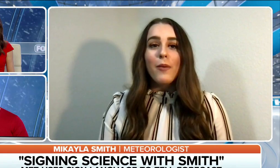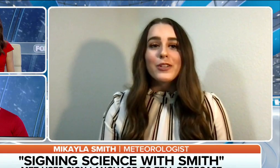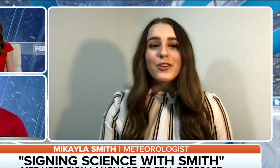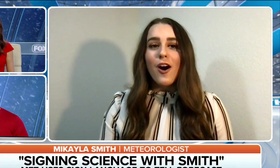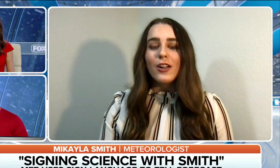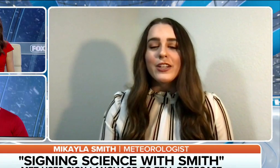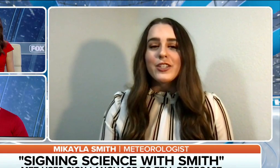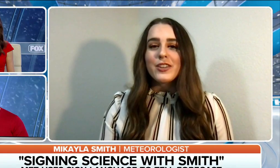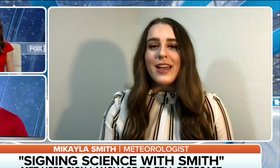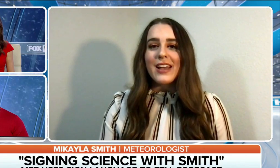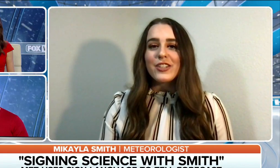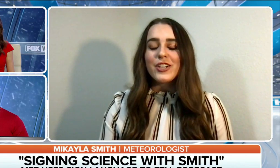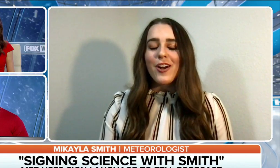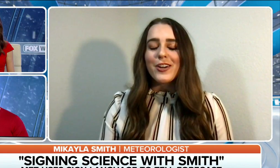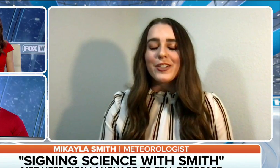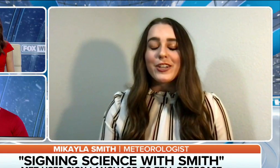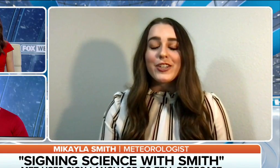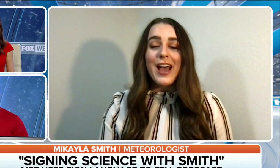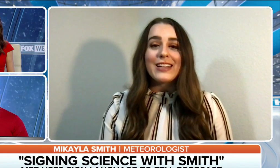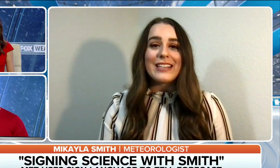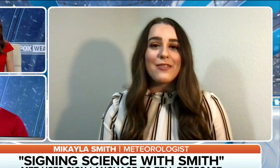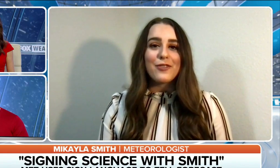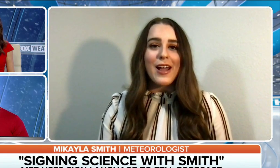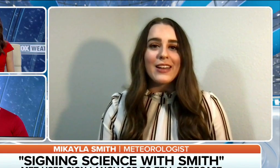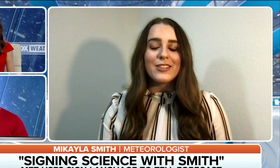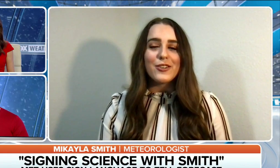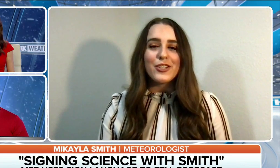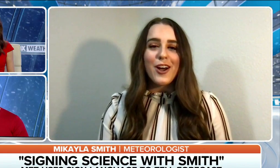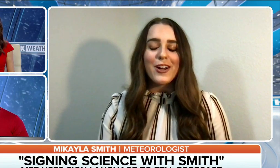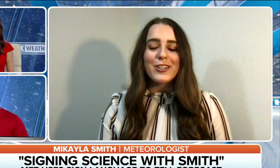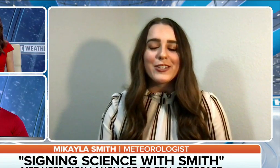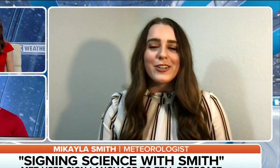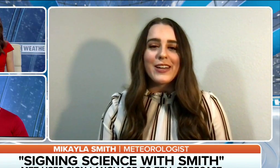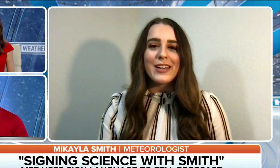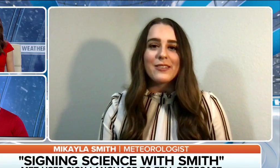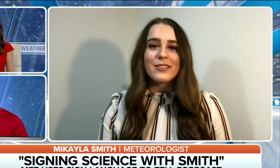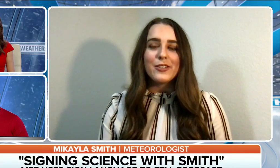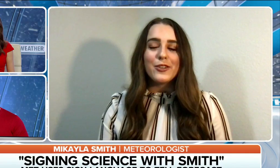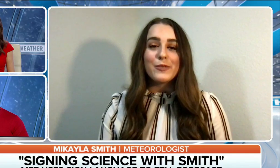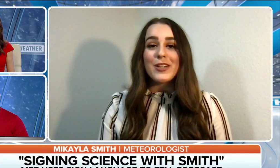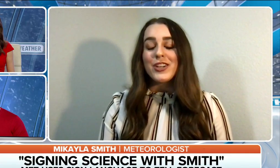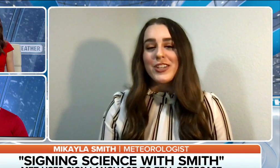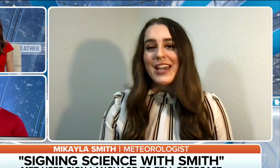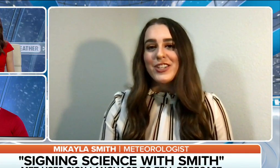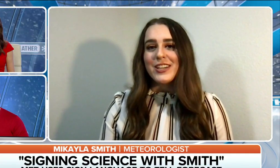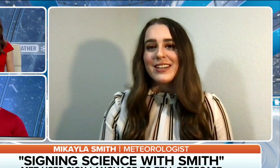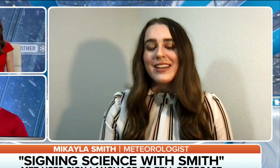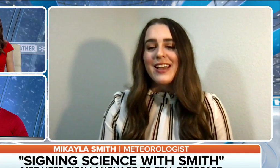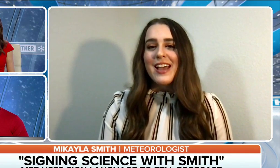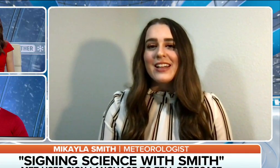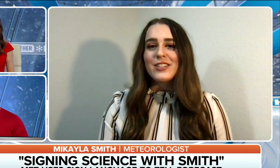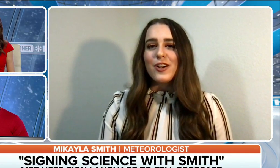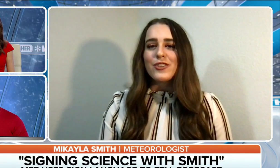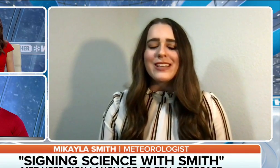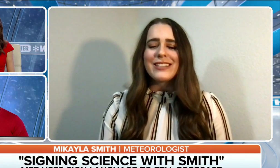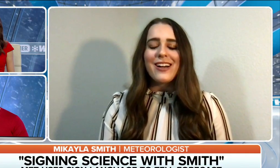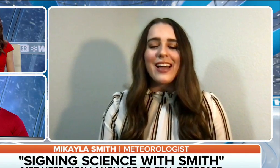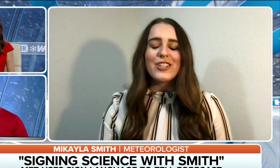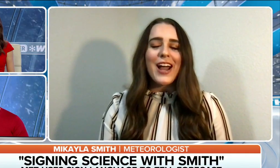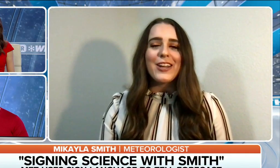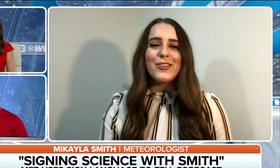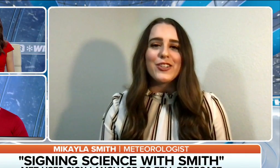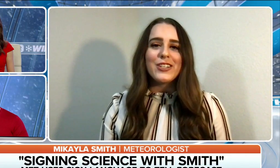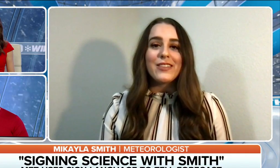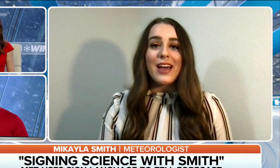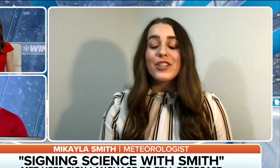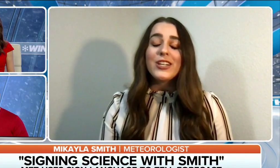My mom went to college, and she got her degree. She had a deaf friend, and so she got her degree to do special education. And so just as a young